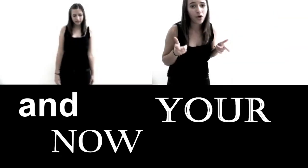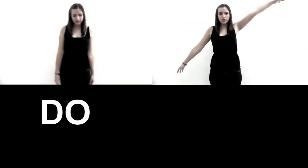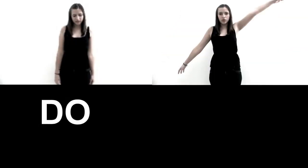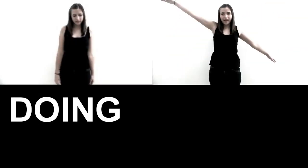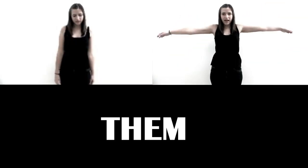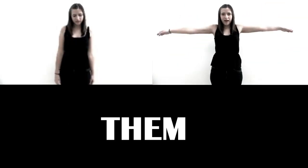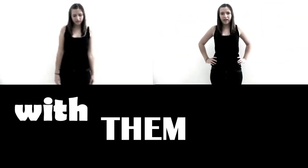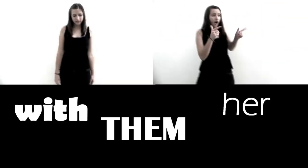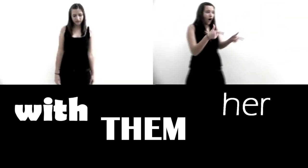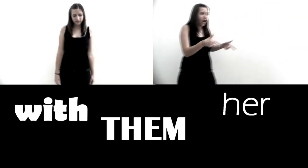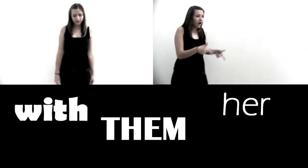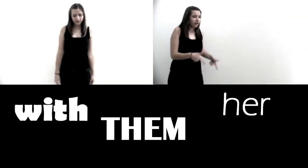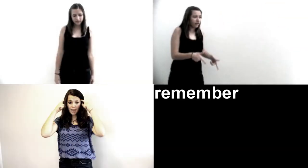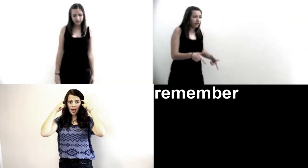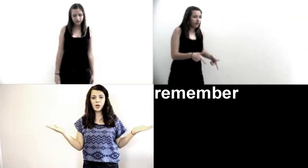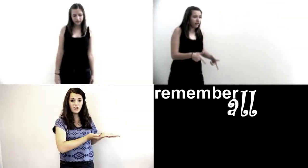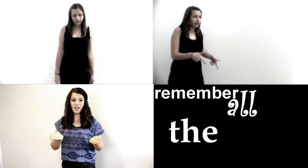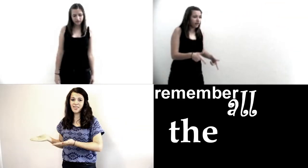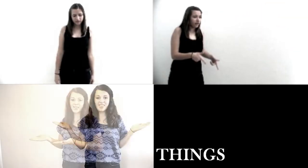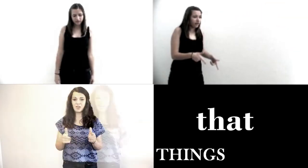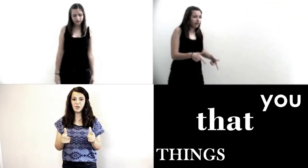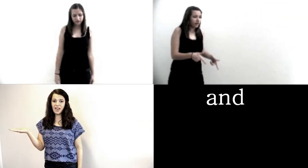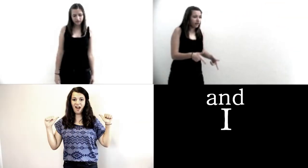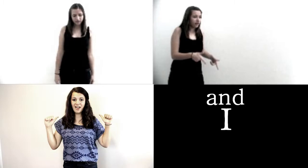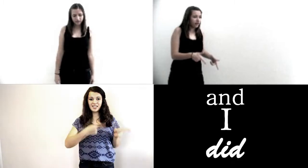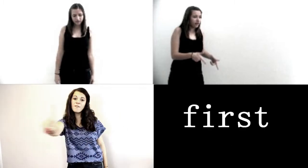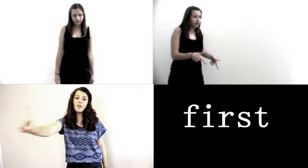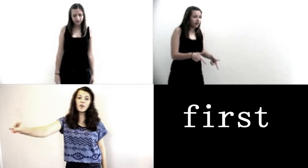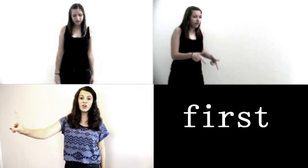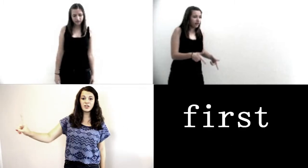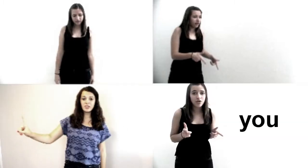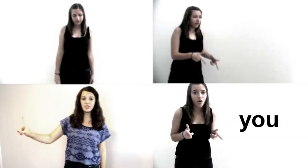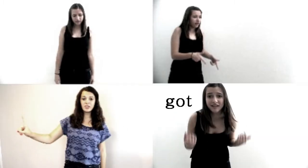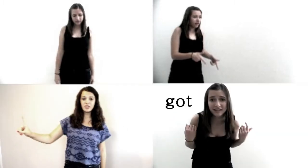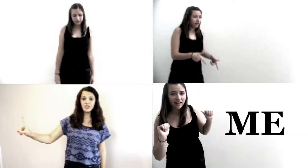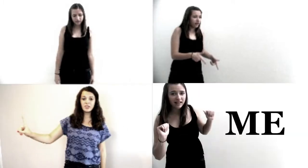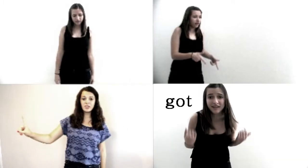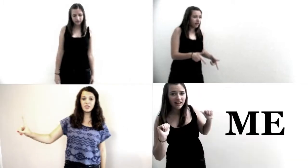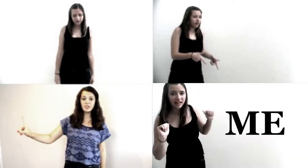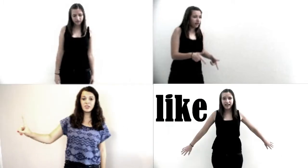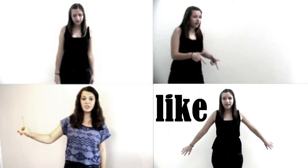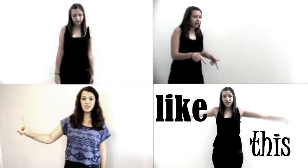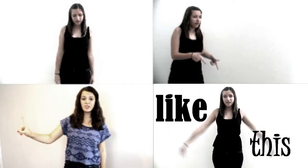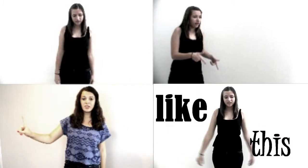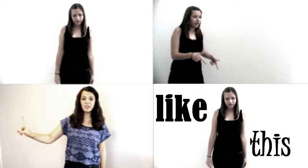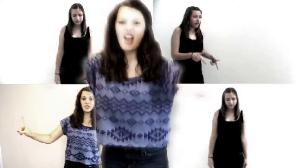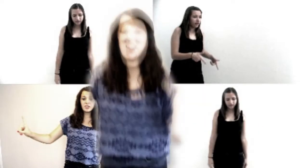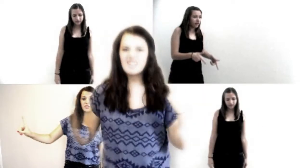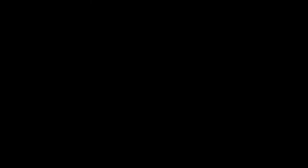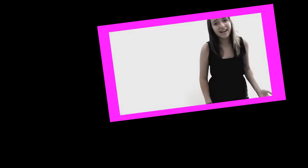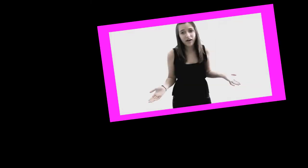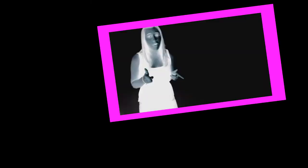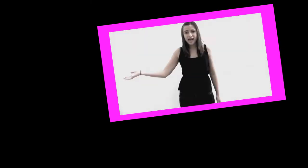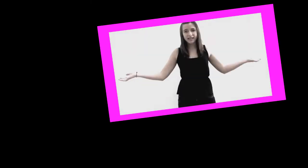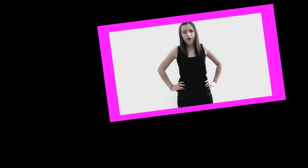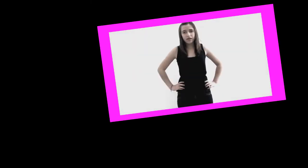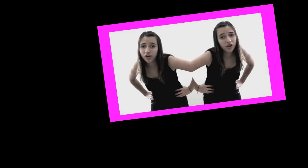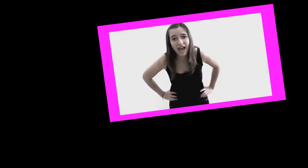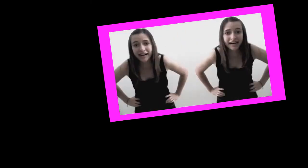now you're doing them with her Remember all the things that you and I did first, you got me, got me like this And now you're taking her to every